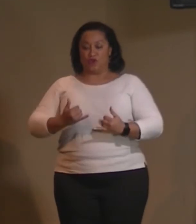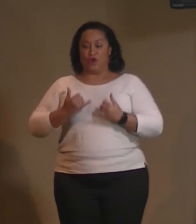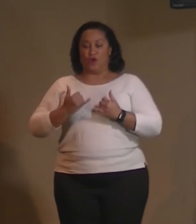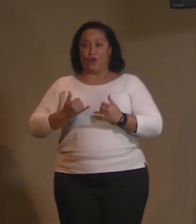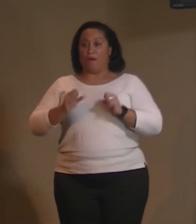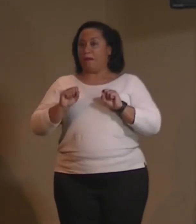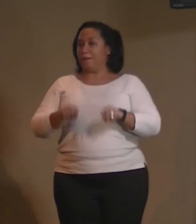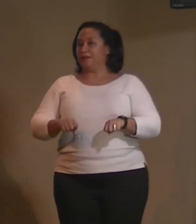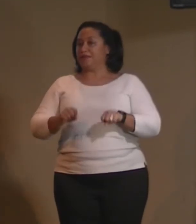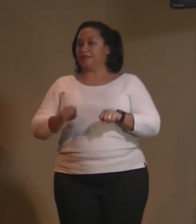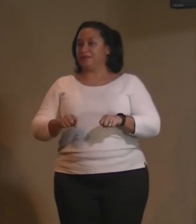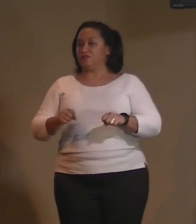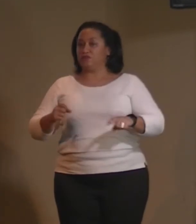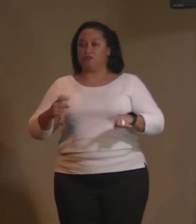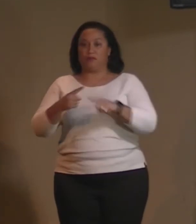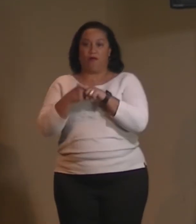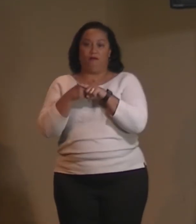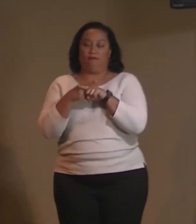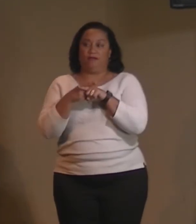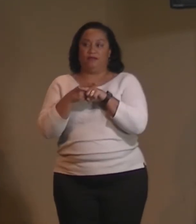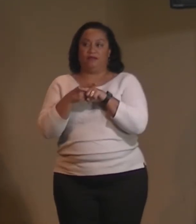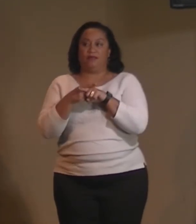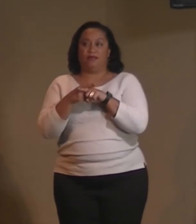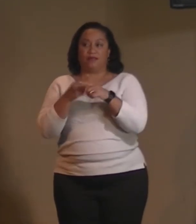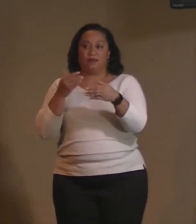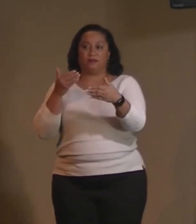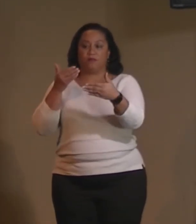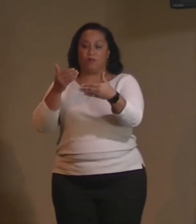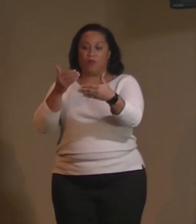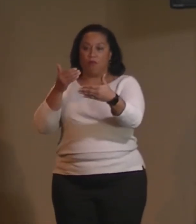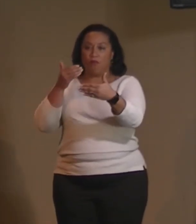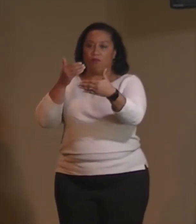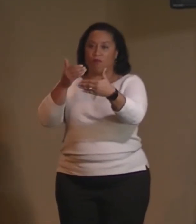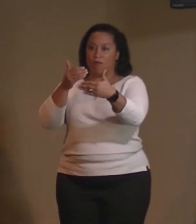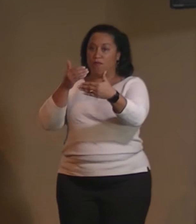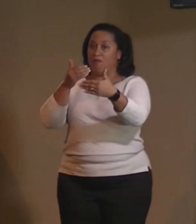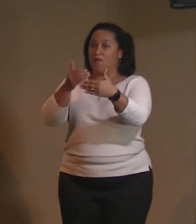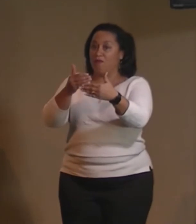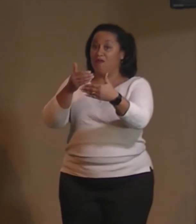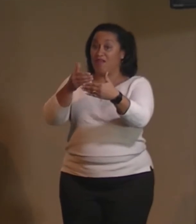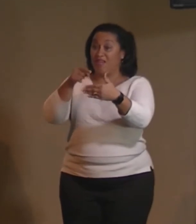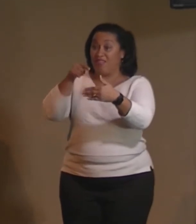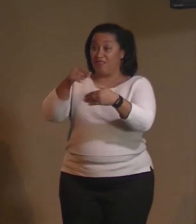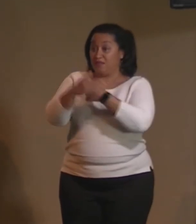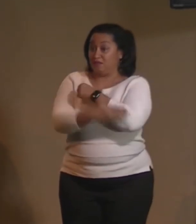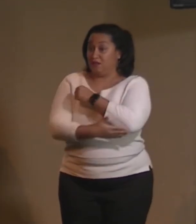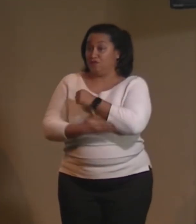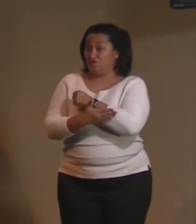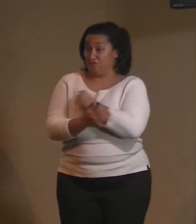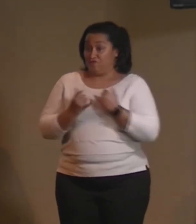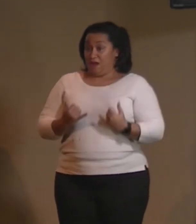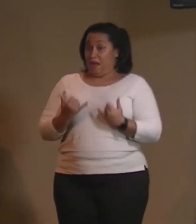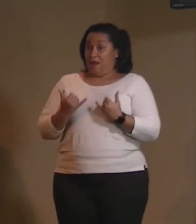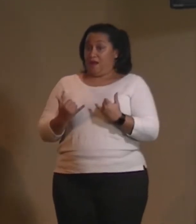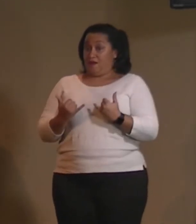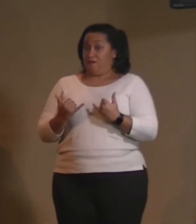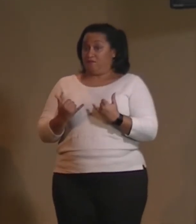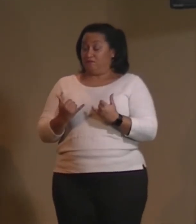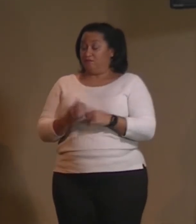conflict that is approaching this country right now